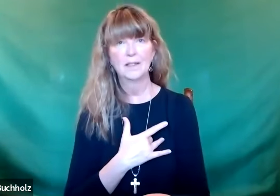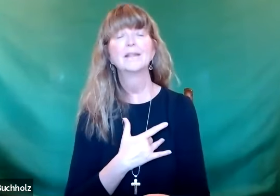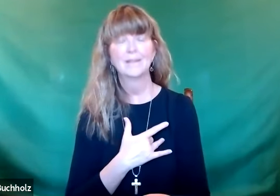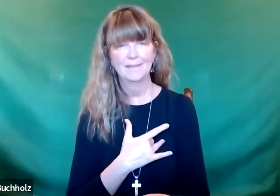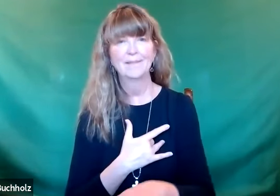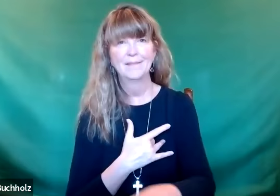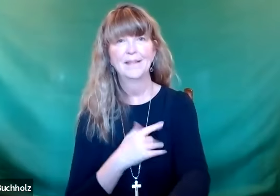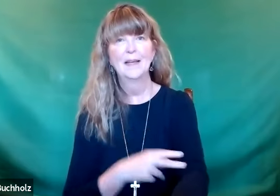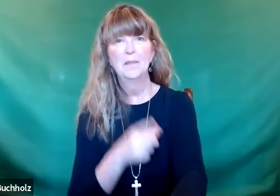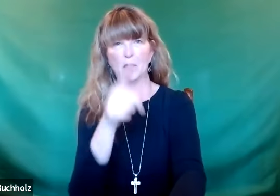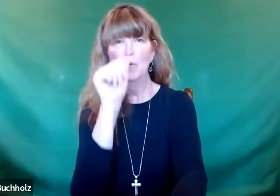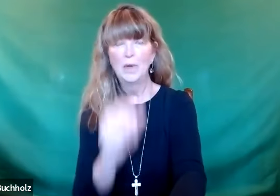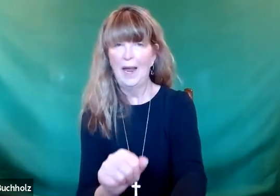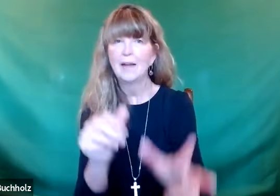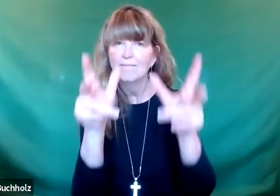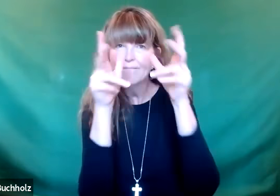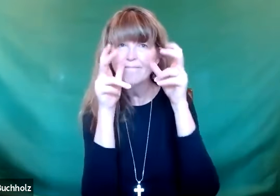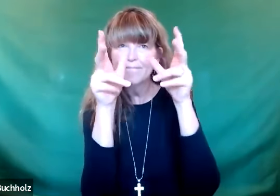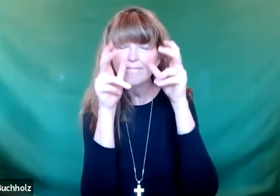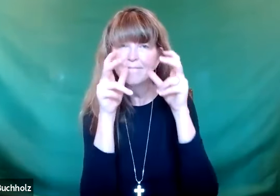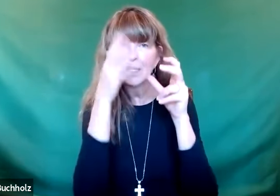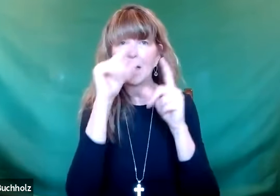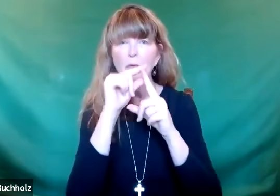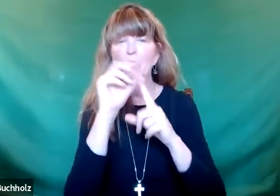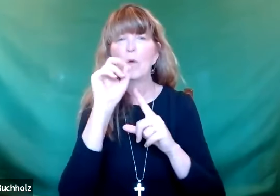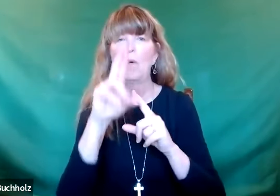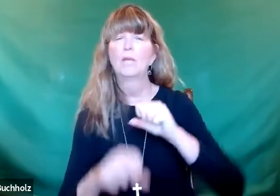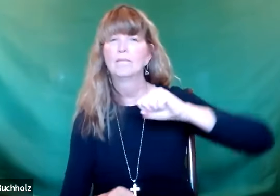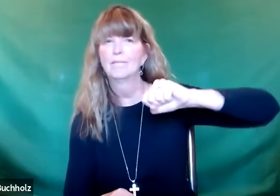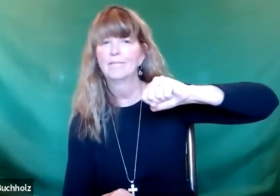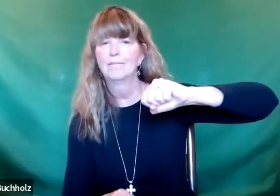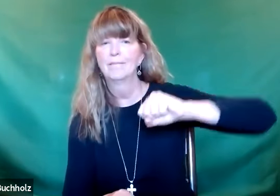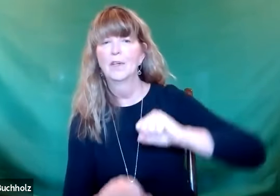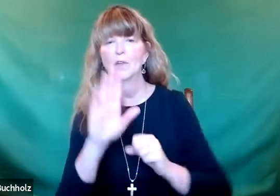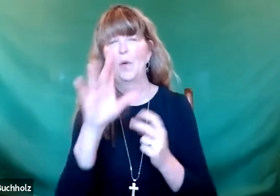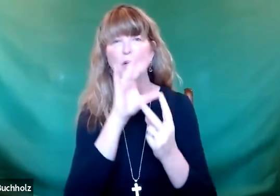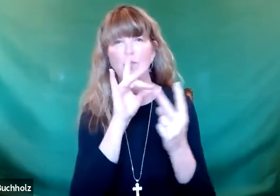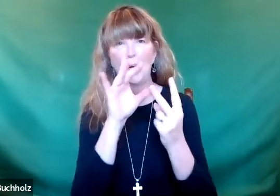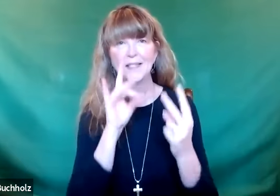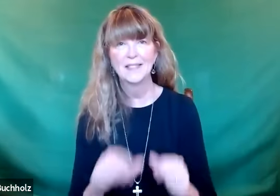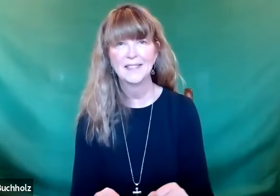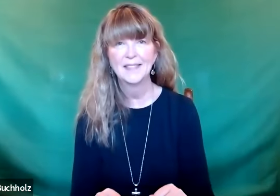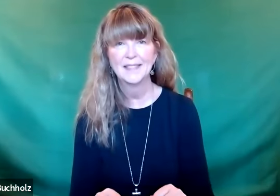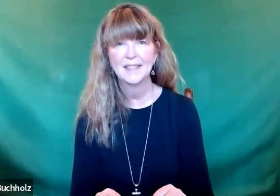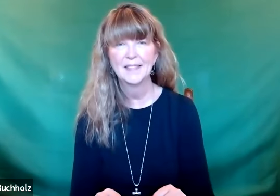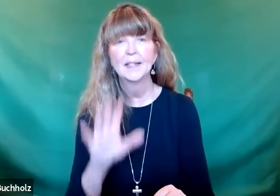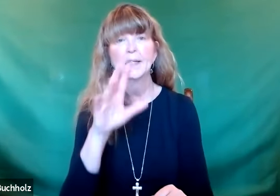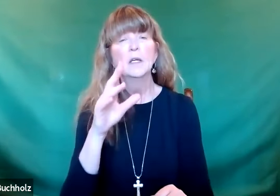Everyone has a heart. Which means you can take in God's words. Or you can resist God's words. It's your